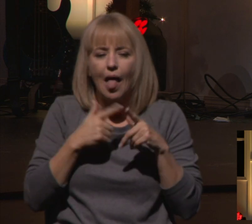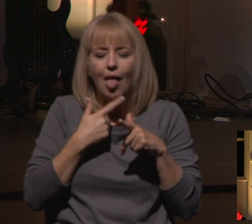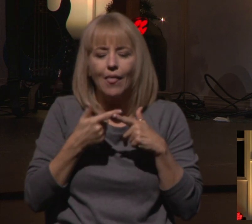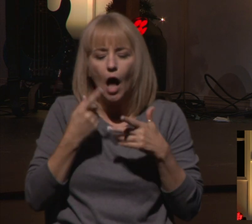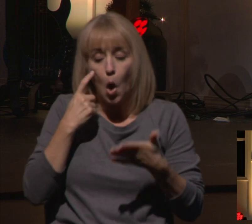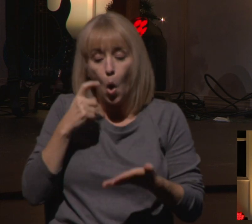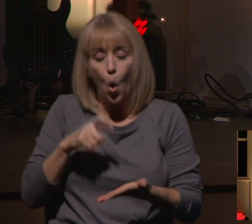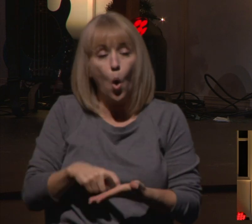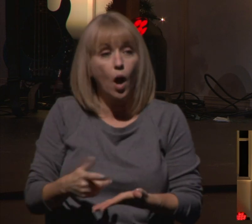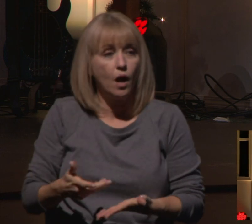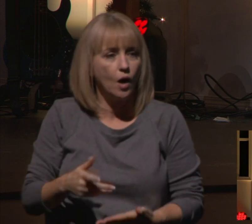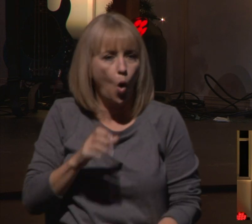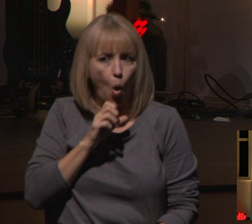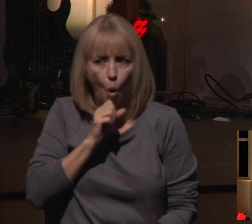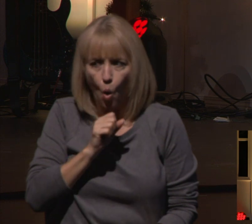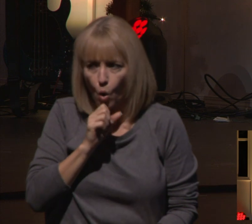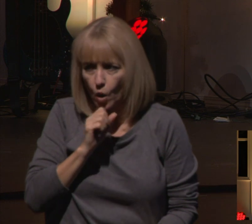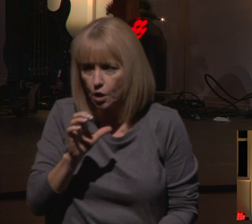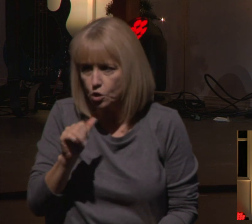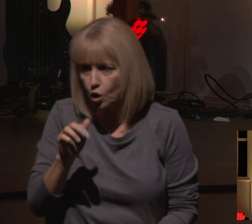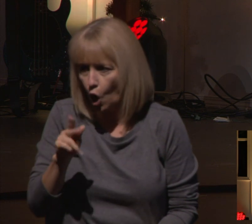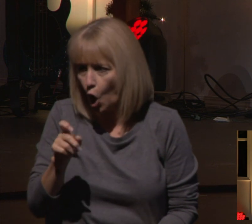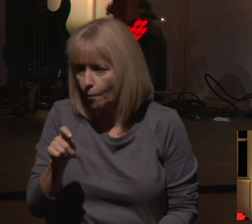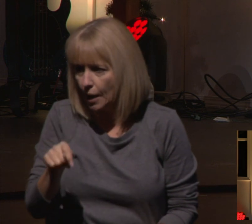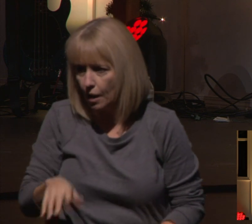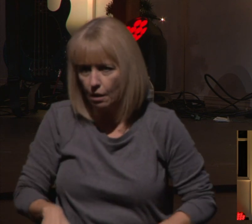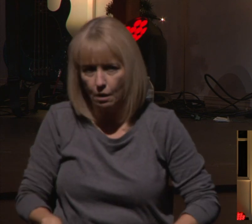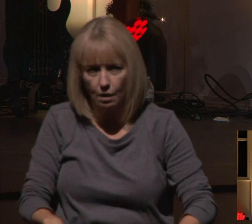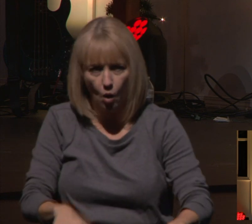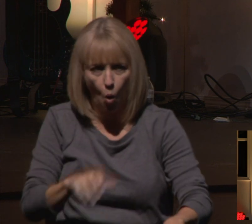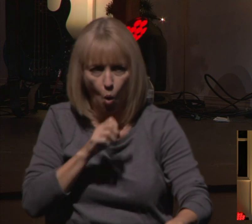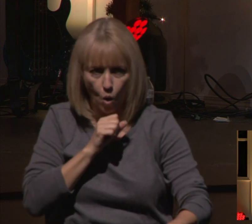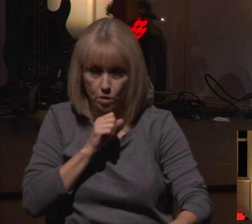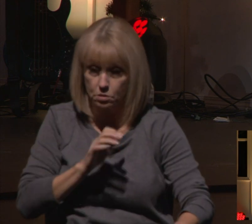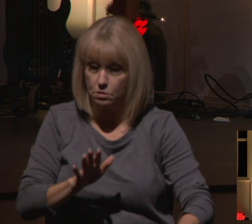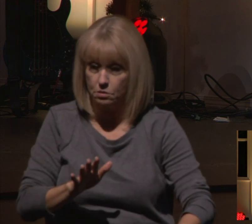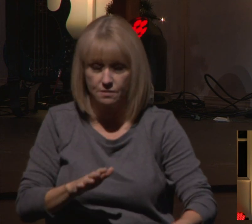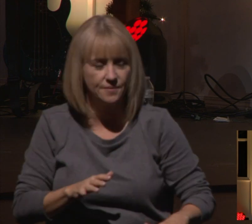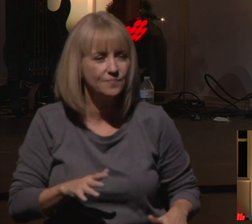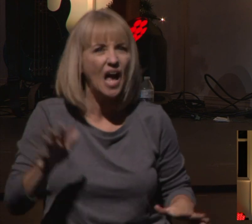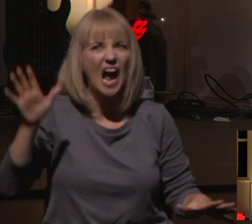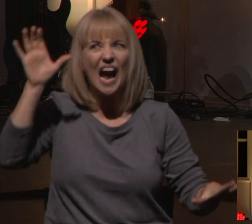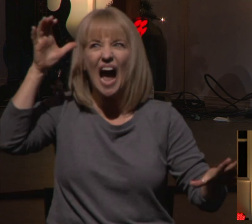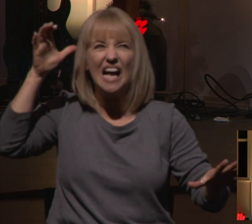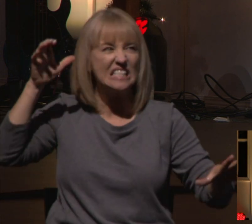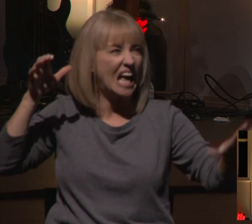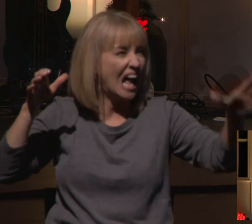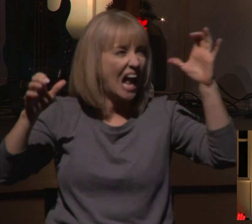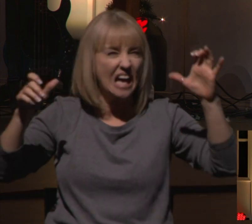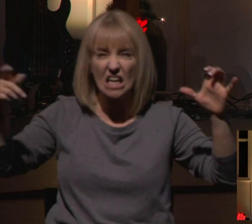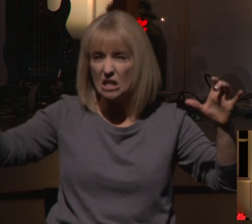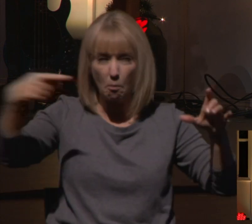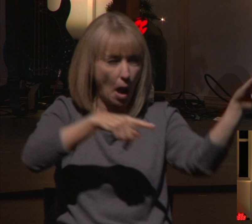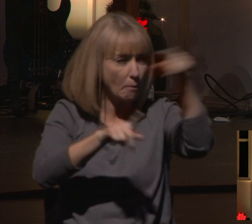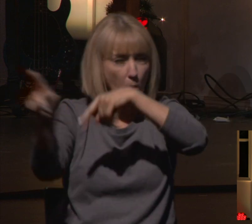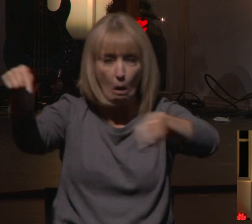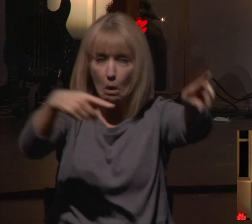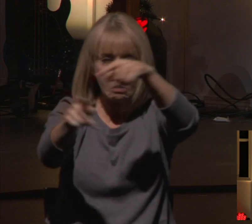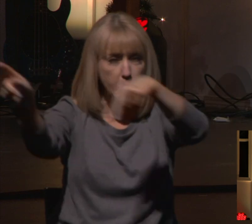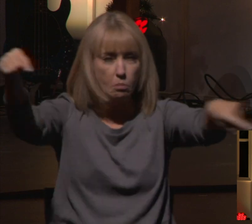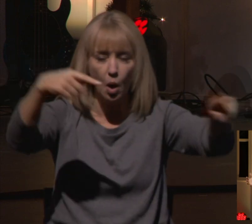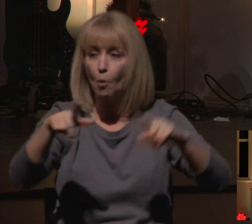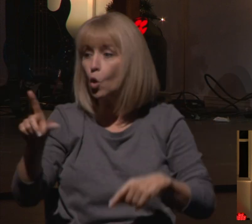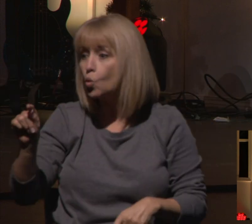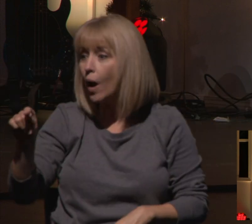Grandma and Grandpa's house. And then the cousins running around, bouncing off the walls. I was from a big family, so there was 20,